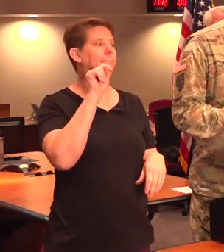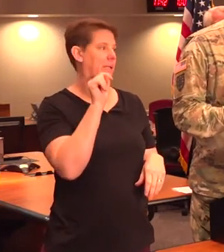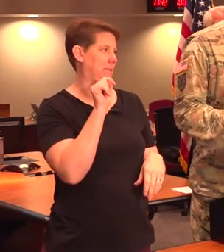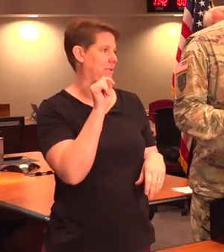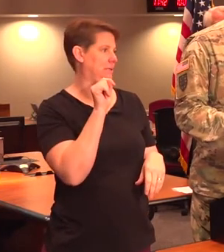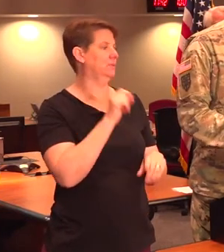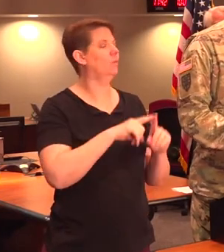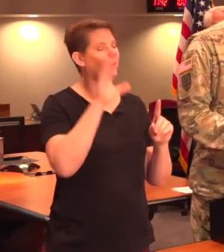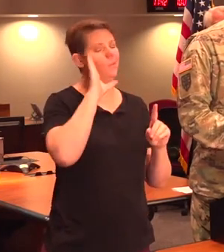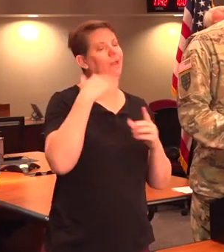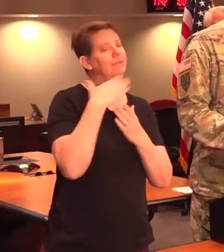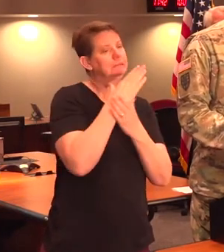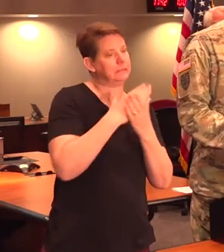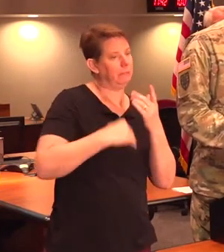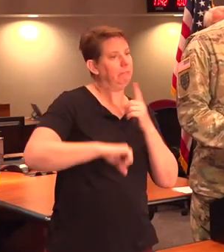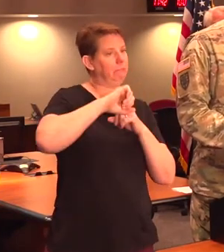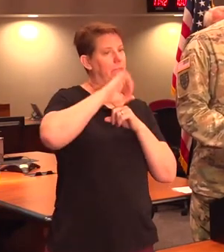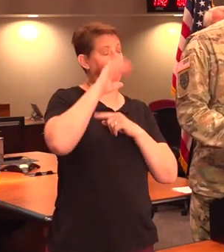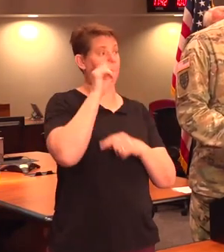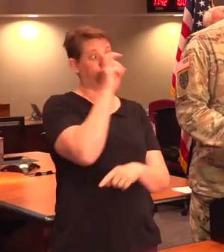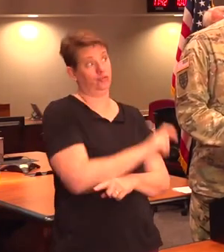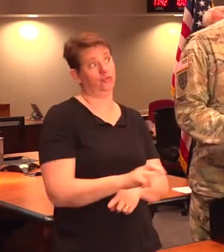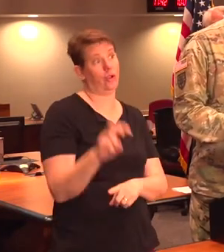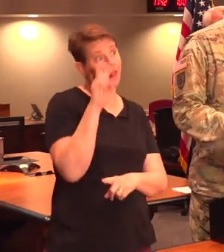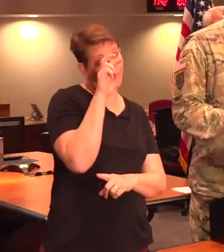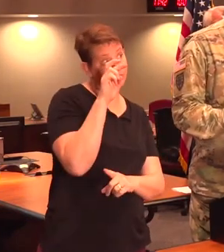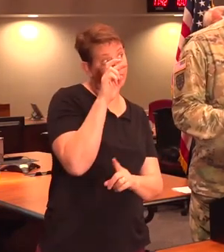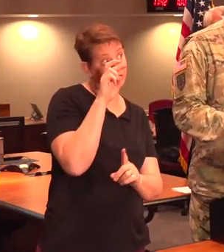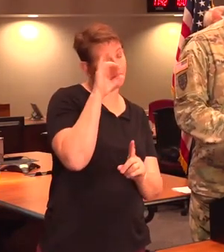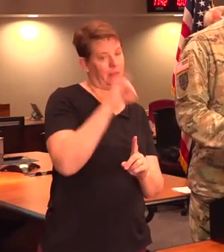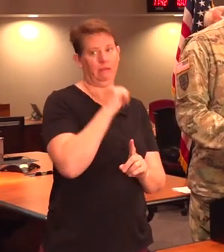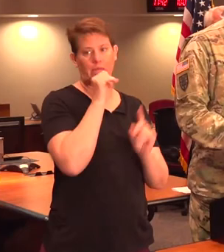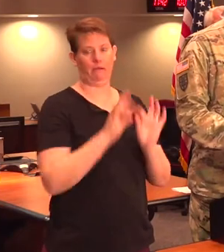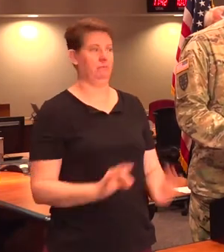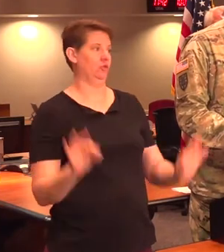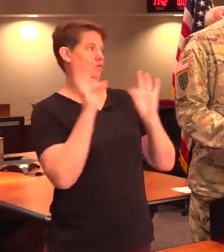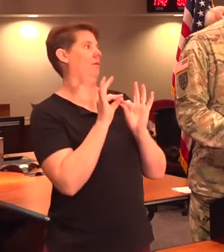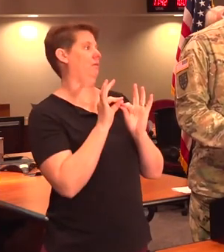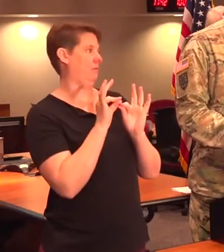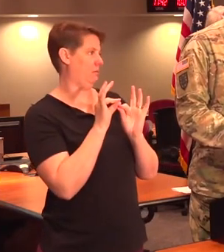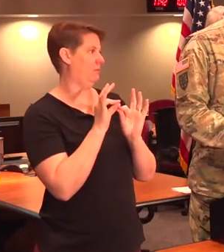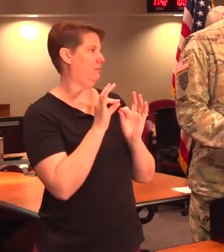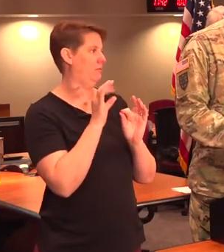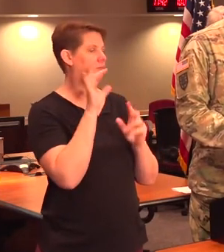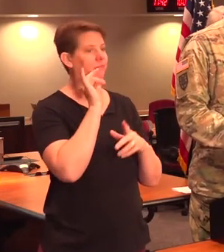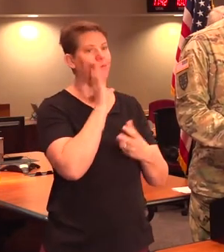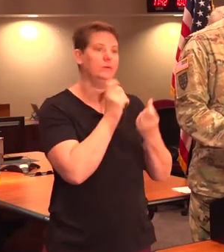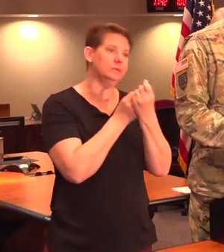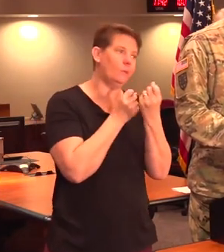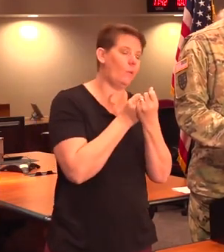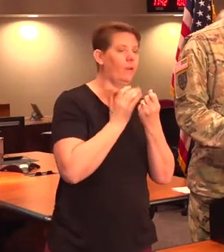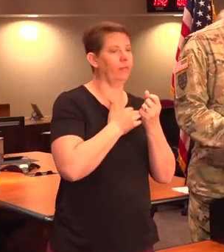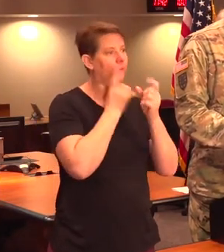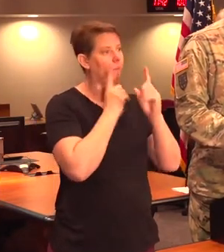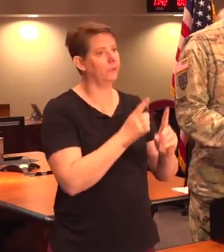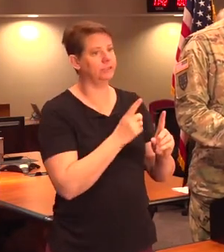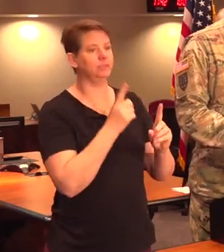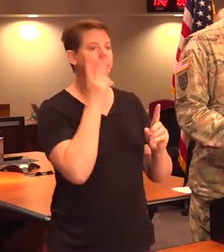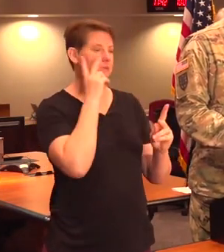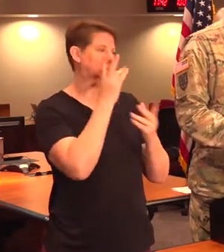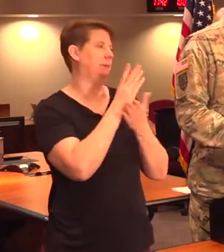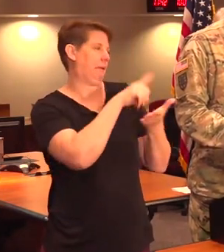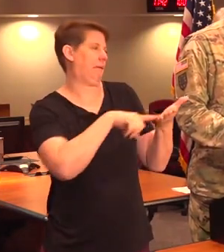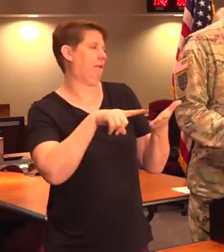going to be affected some by travel that was non-critical in terms of supporting the mission. We have seen some